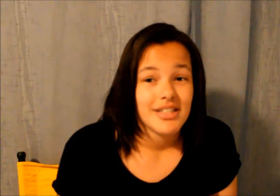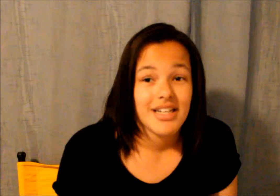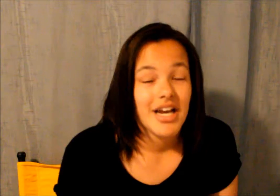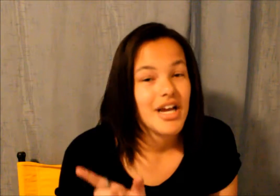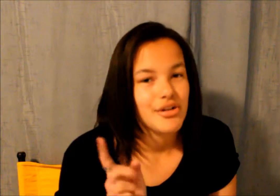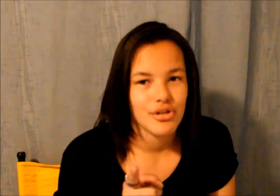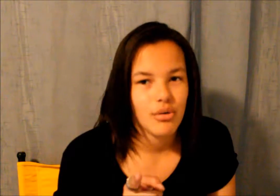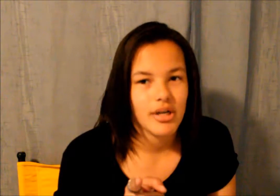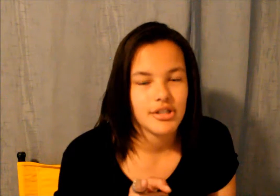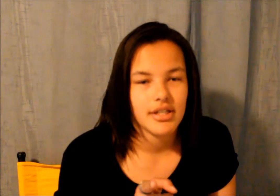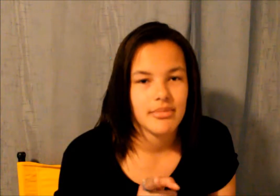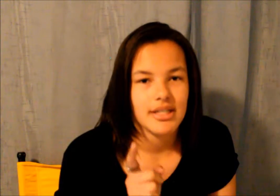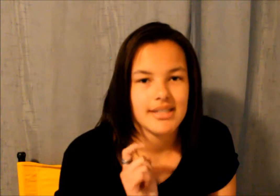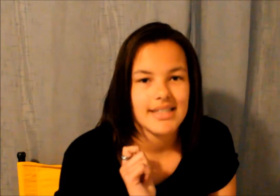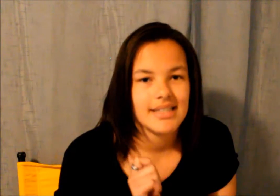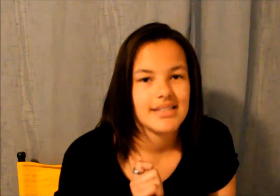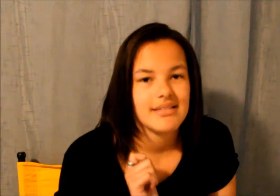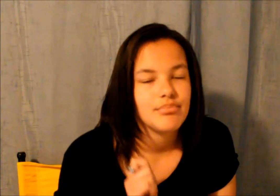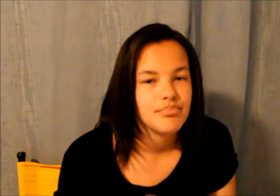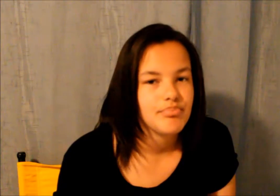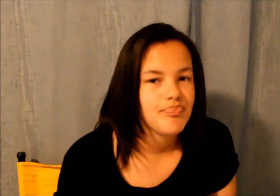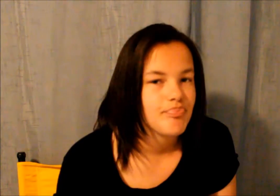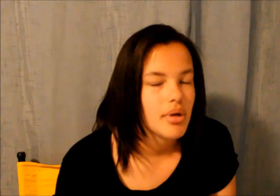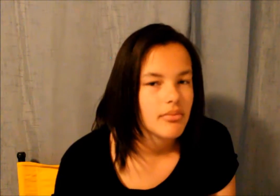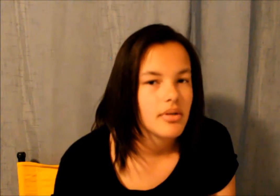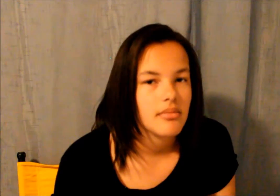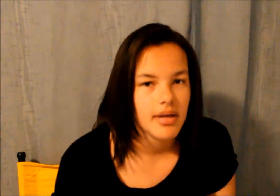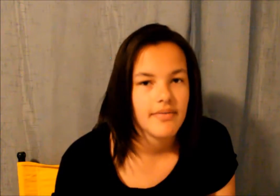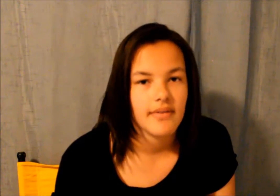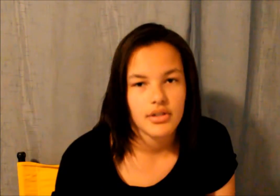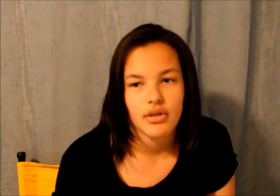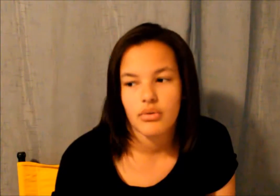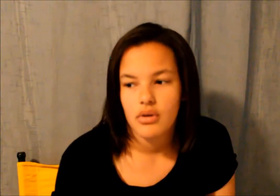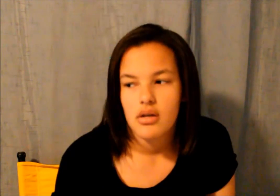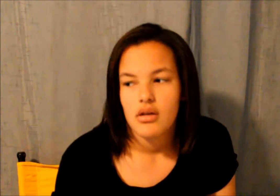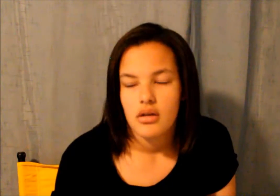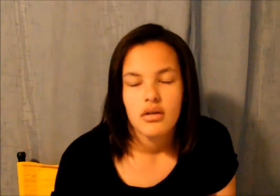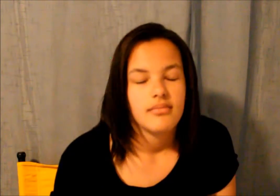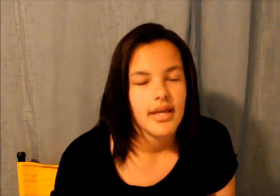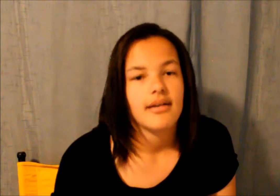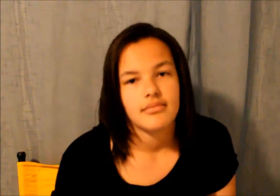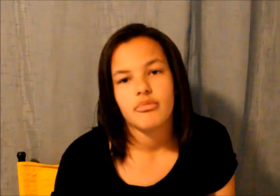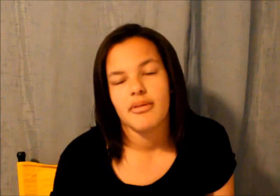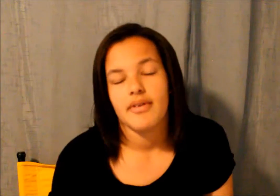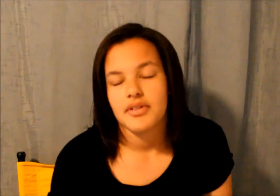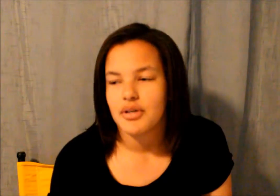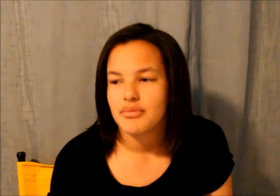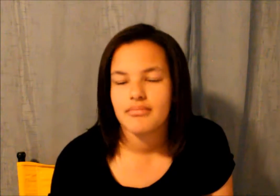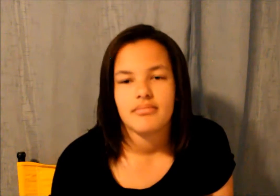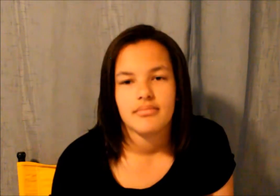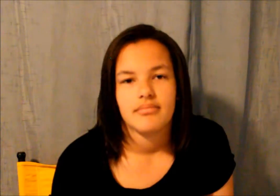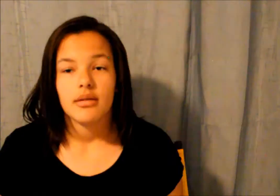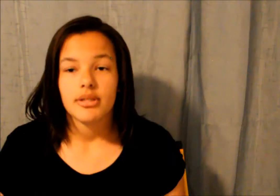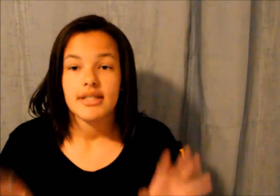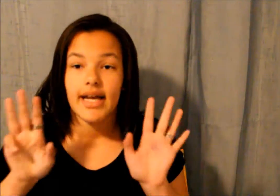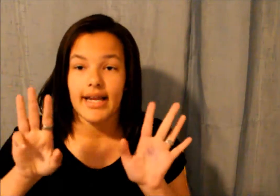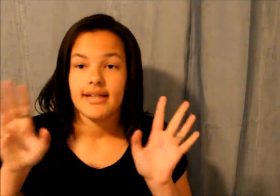it you should go watch it because it is probably my favorite show yeah my favorite show number eight